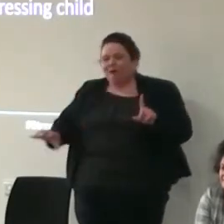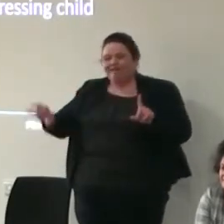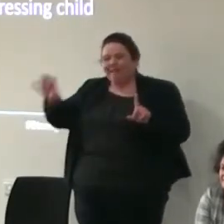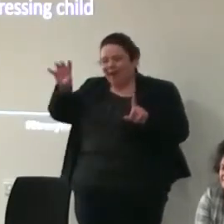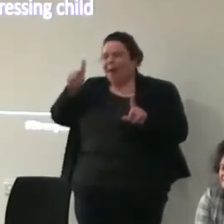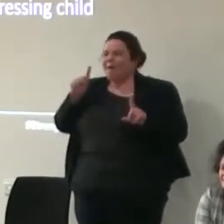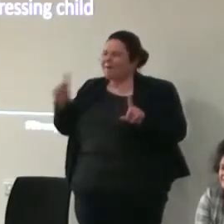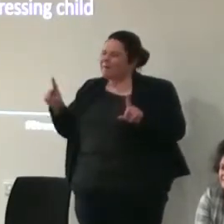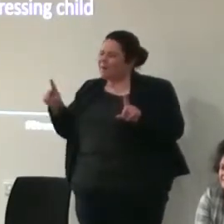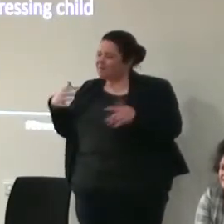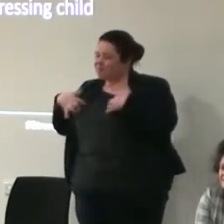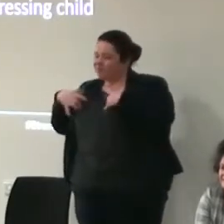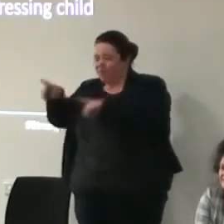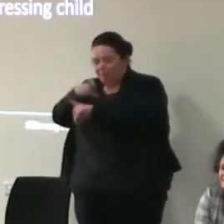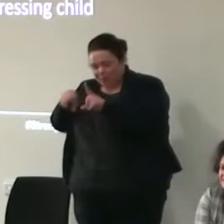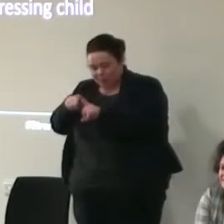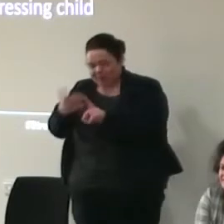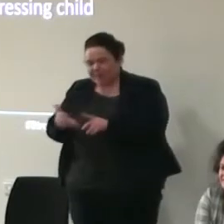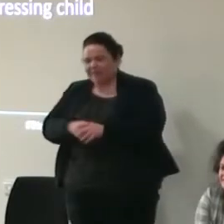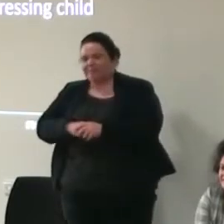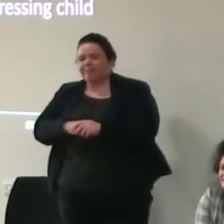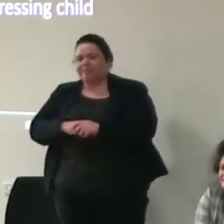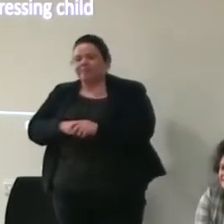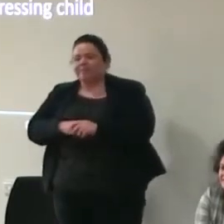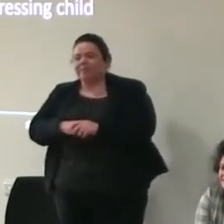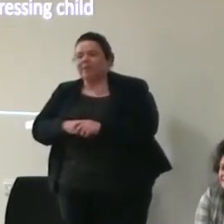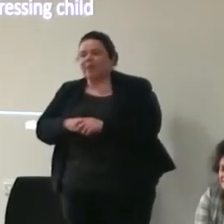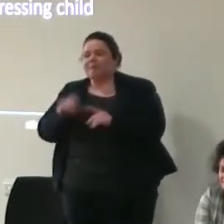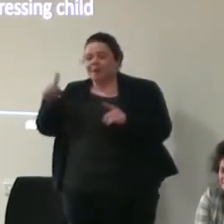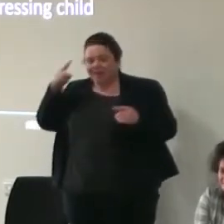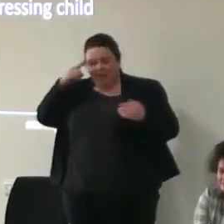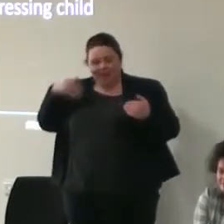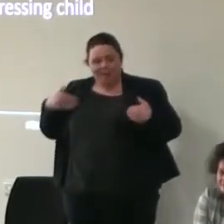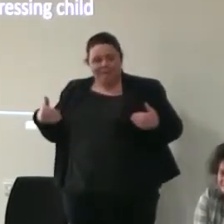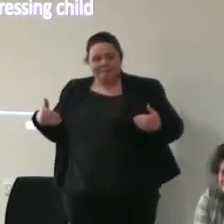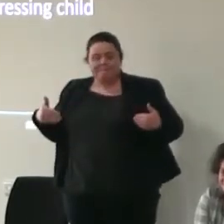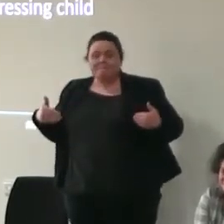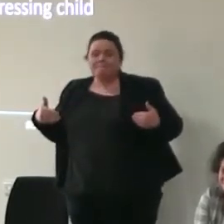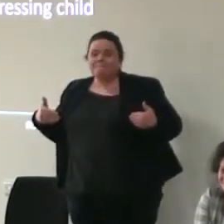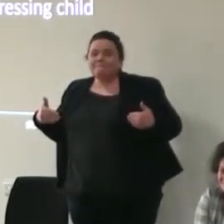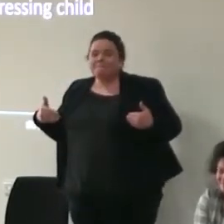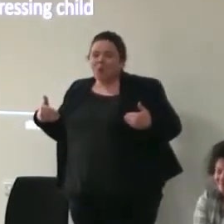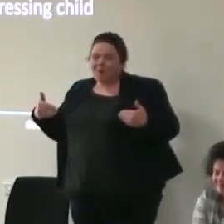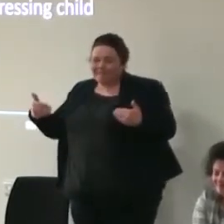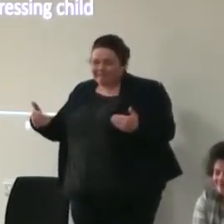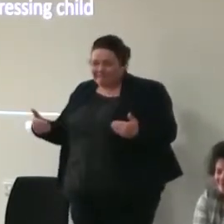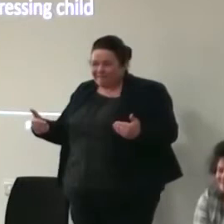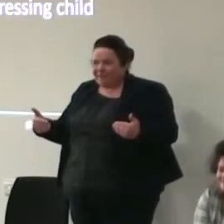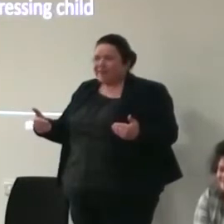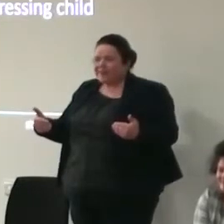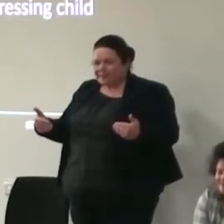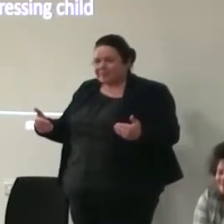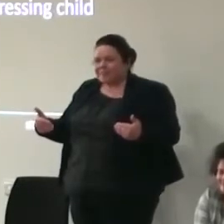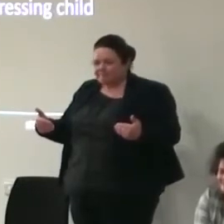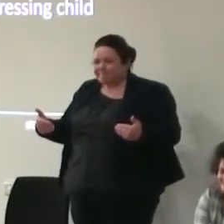communities of interest but i think as a as a movement if that's what we're going to become there is